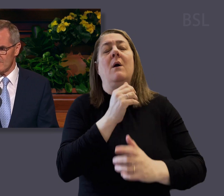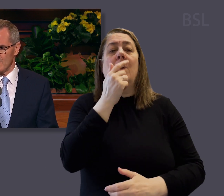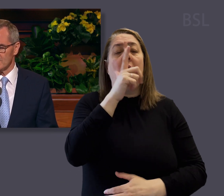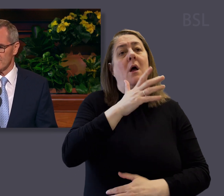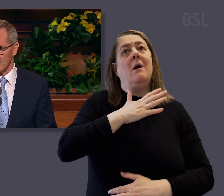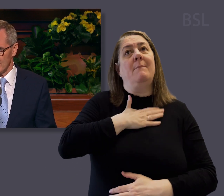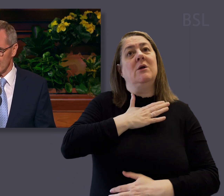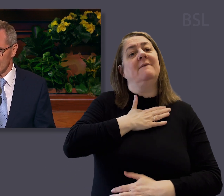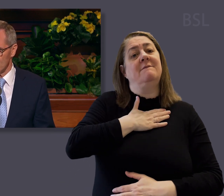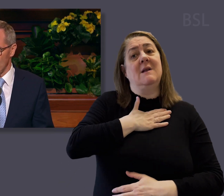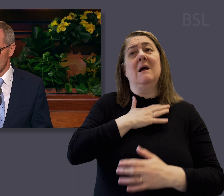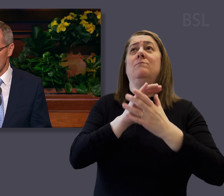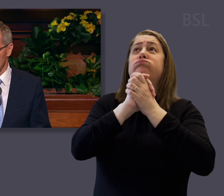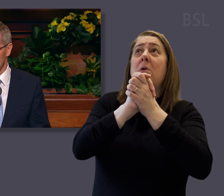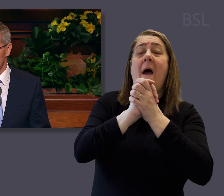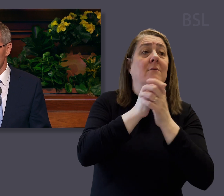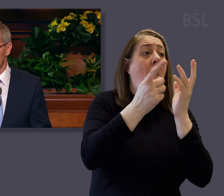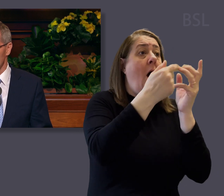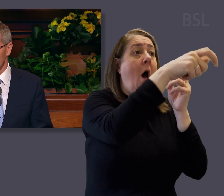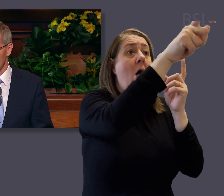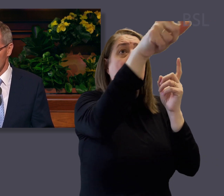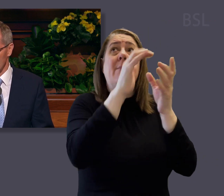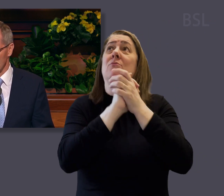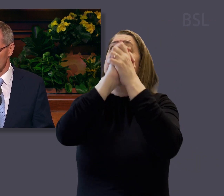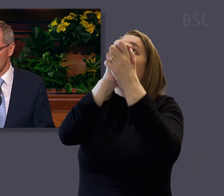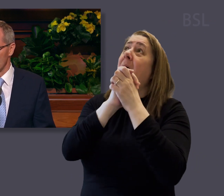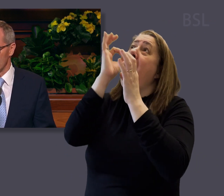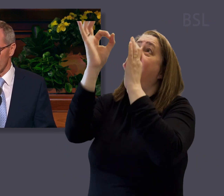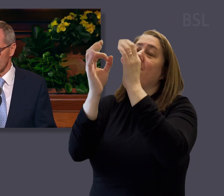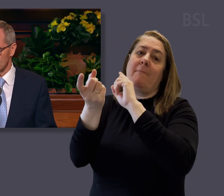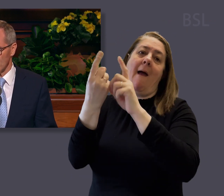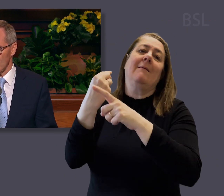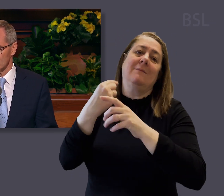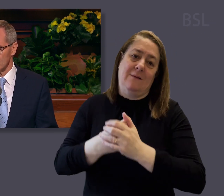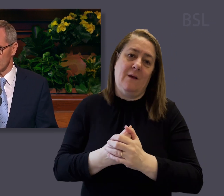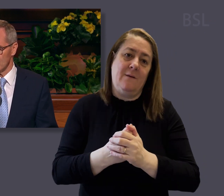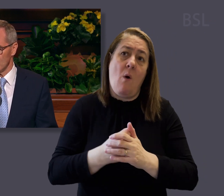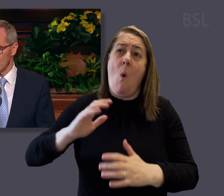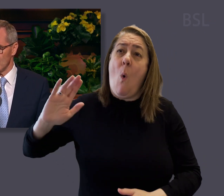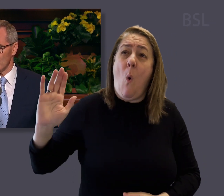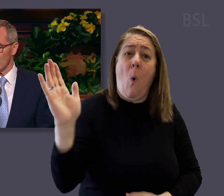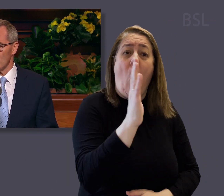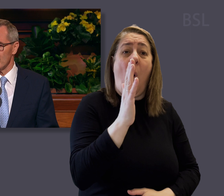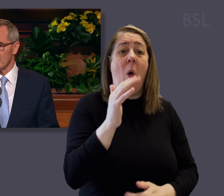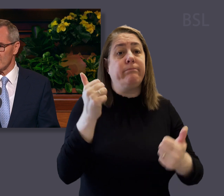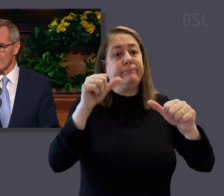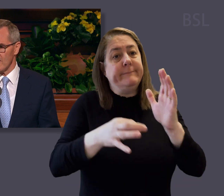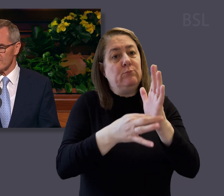Mercifully, my prayers and fervently offered prayers by many others were answered. All were healed over